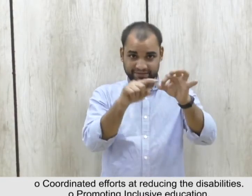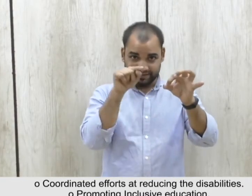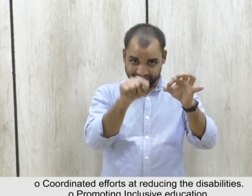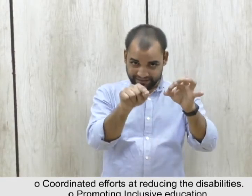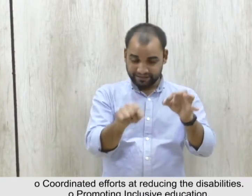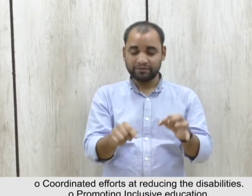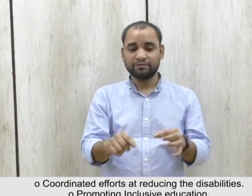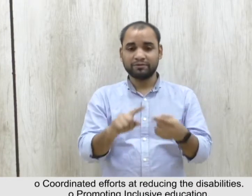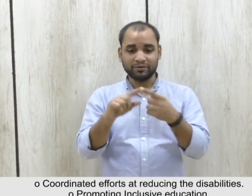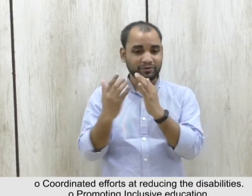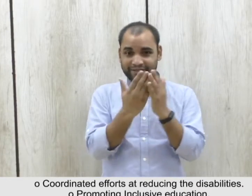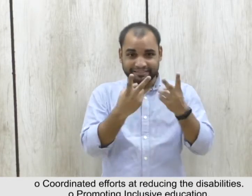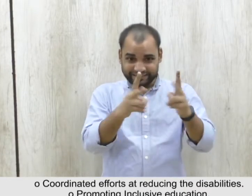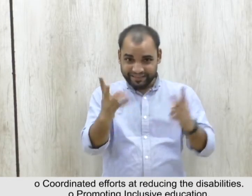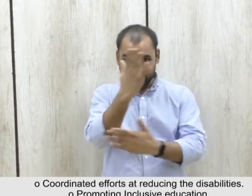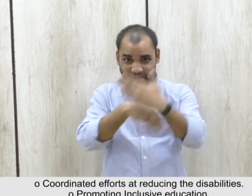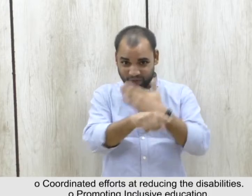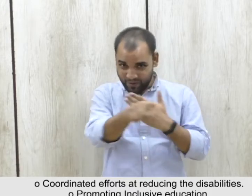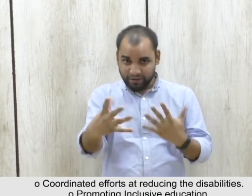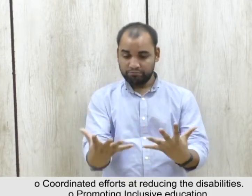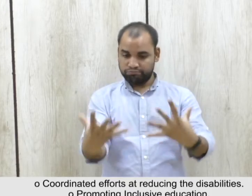promoting inclusive education,